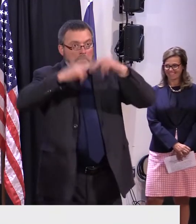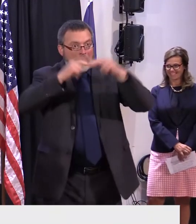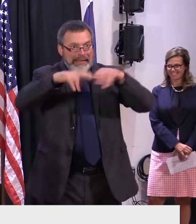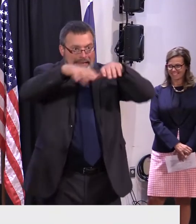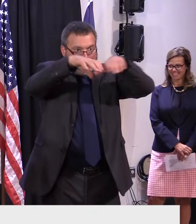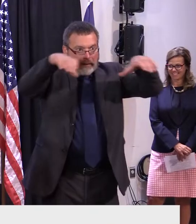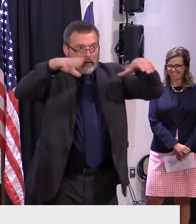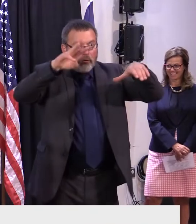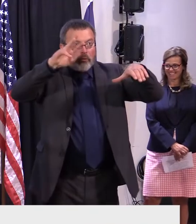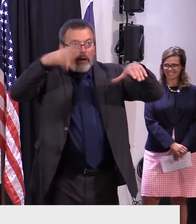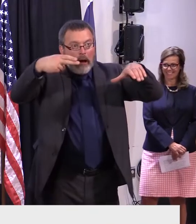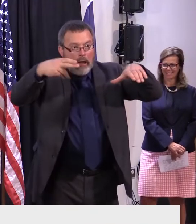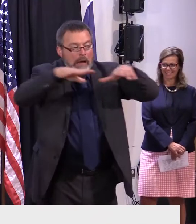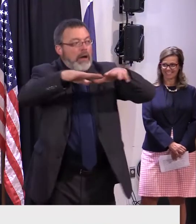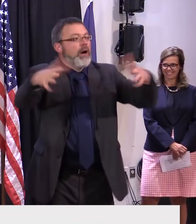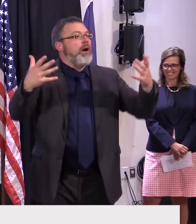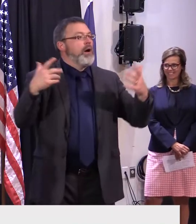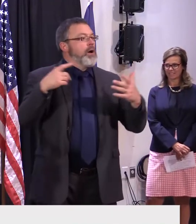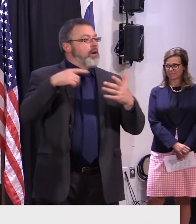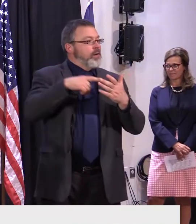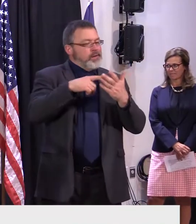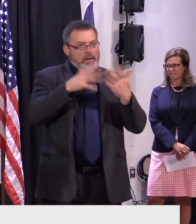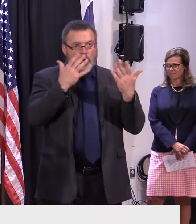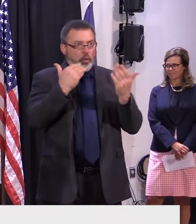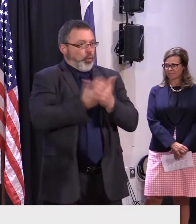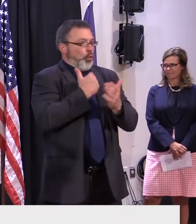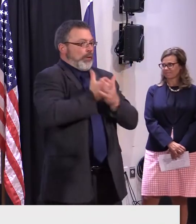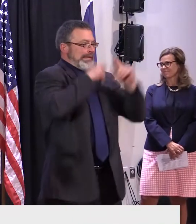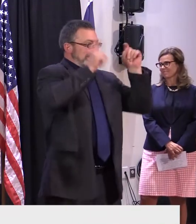beta in Vermont, because they could have gone anywhere they wanted.